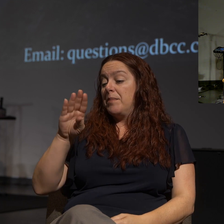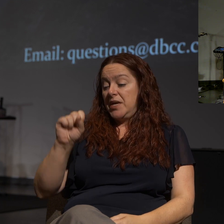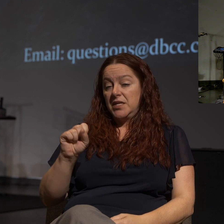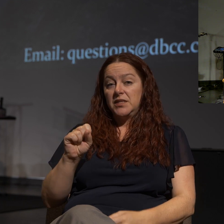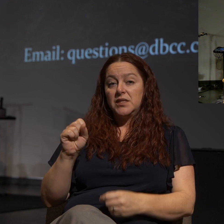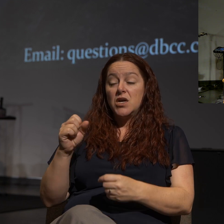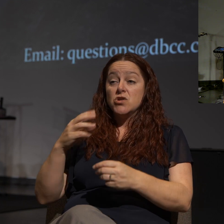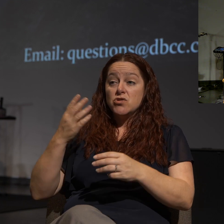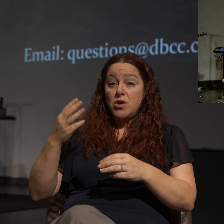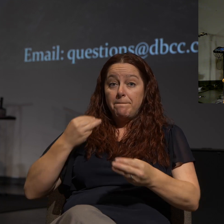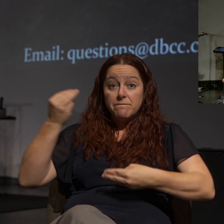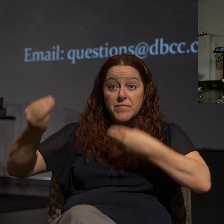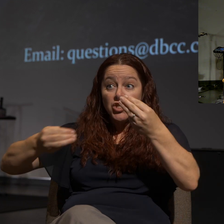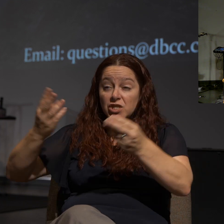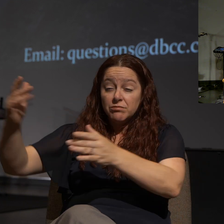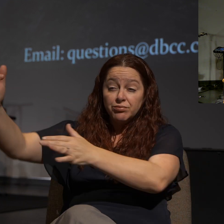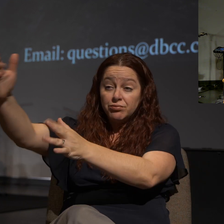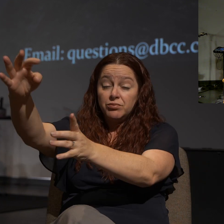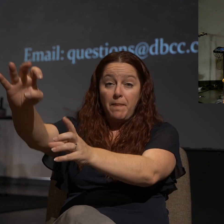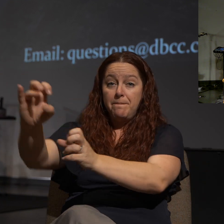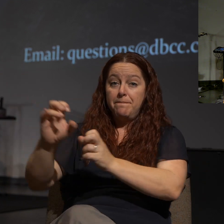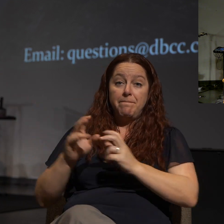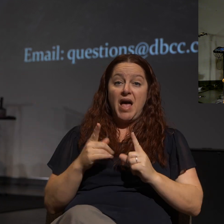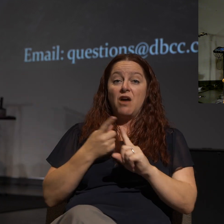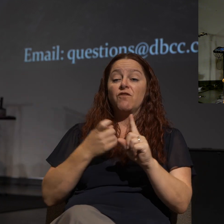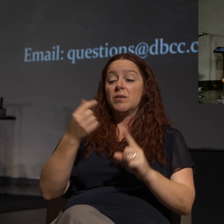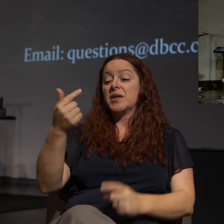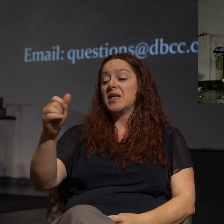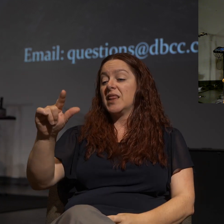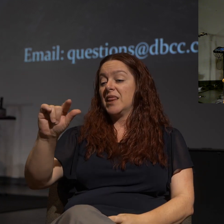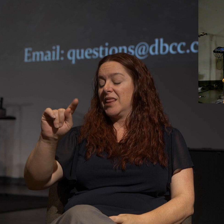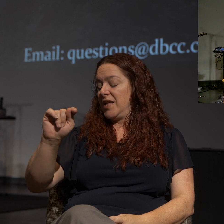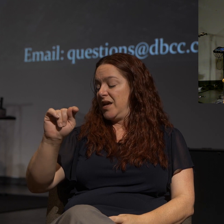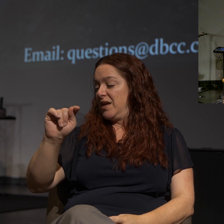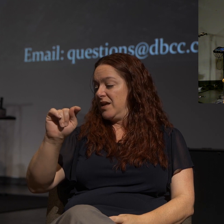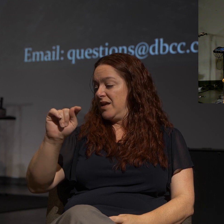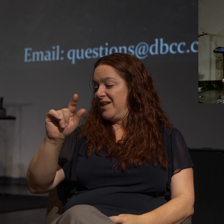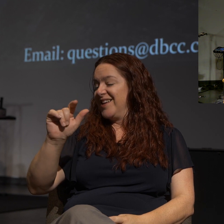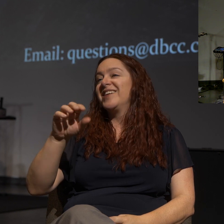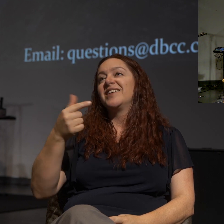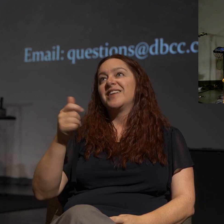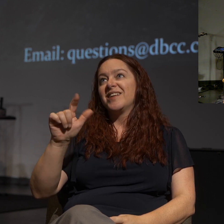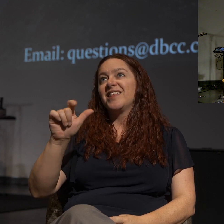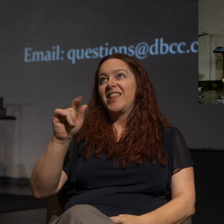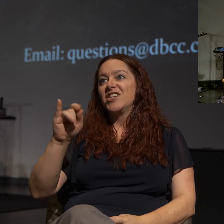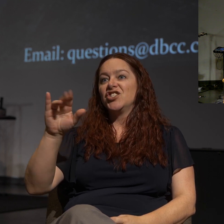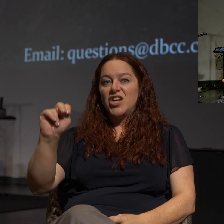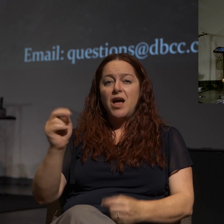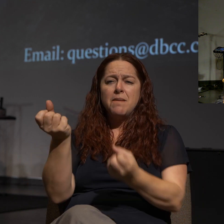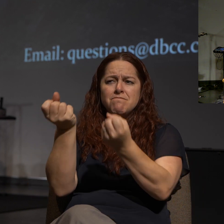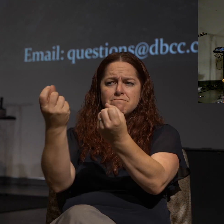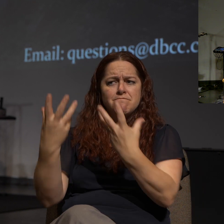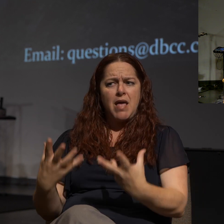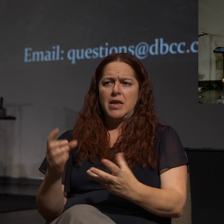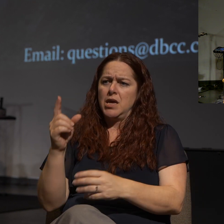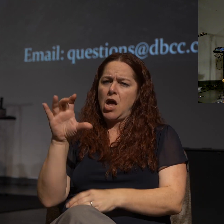first missionary journey into Galatia where now Jews and Gentiles are believing in Jesus by the hundreds and thousands.